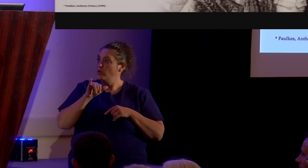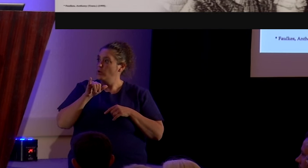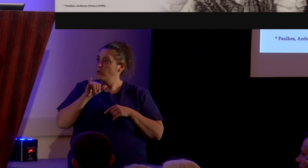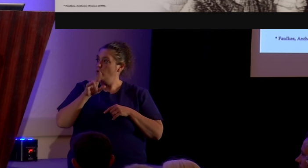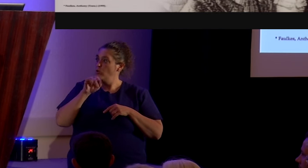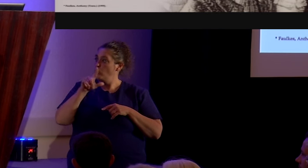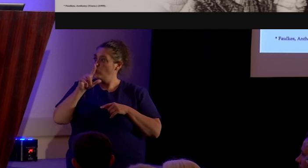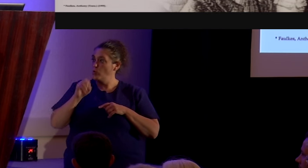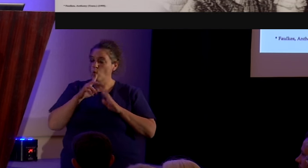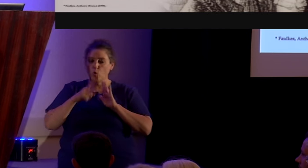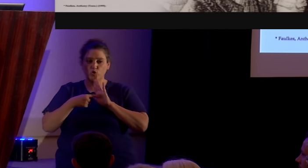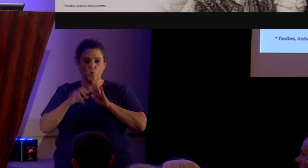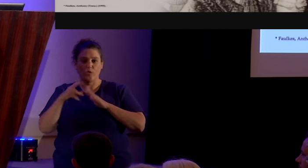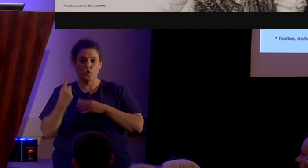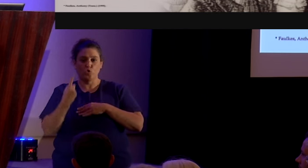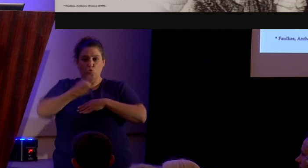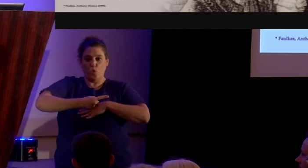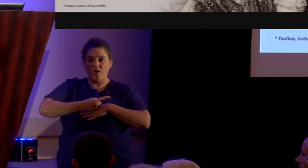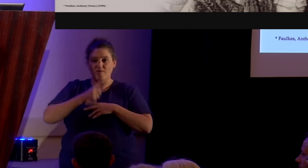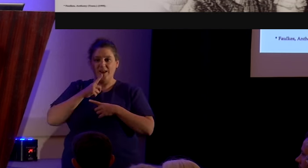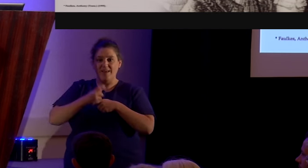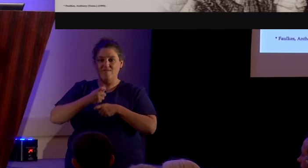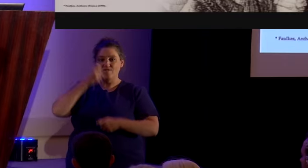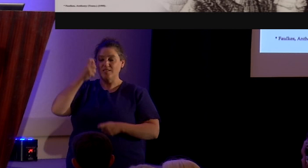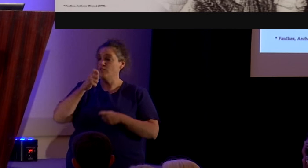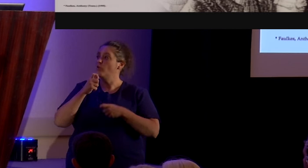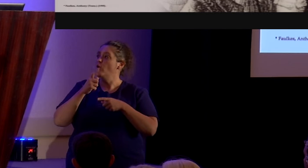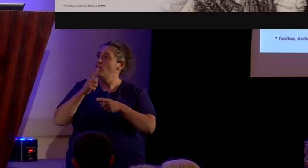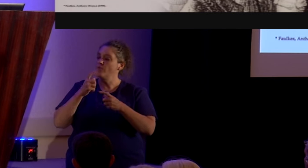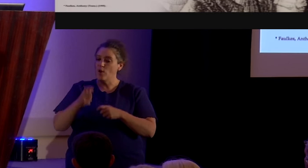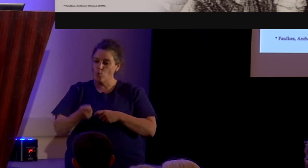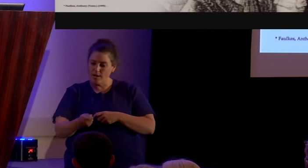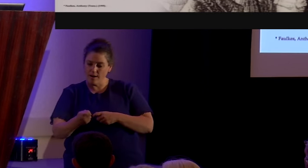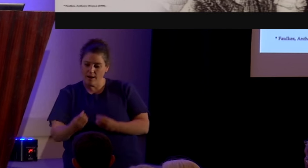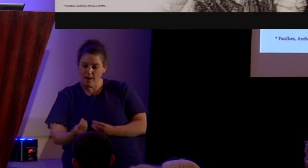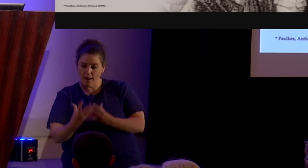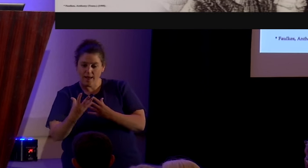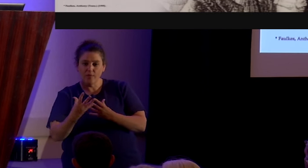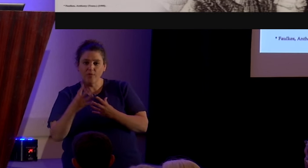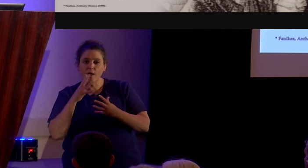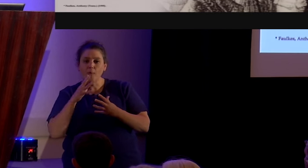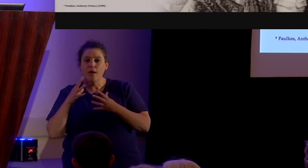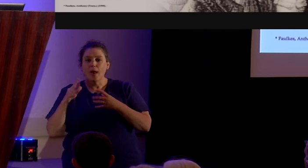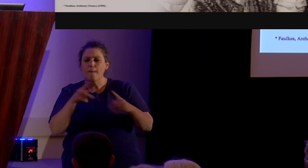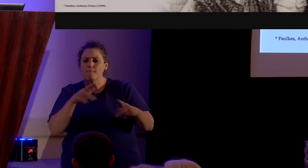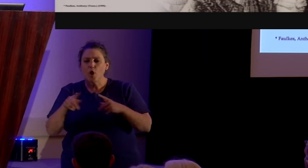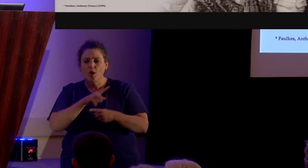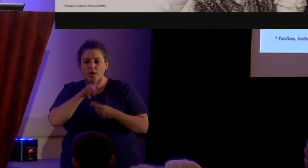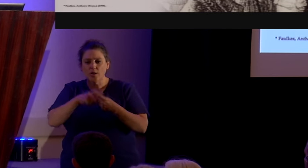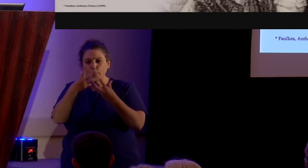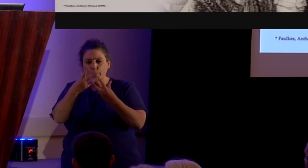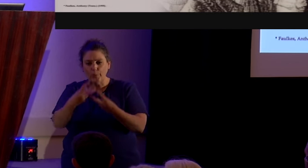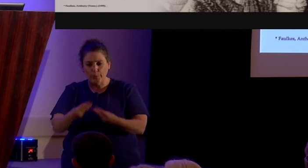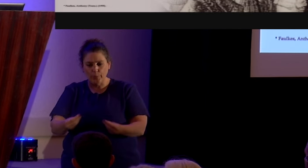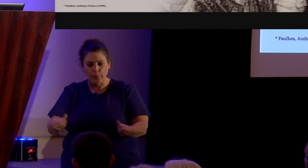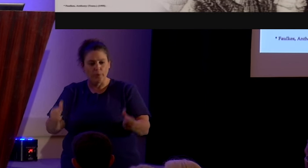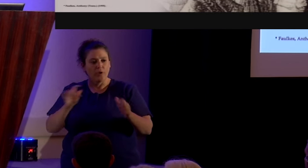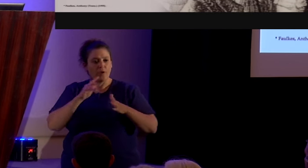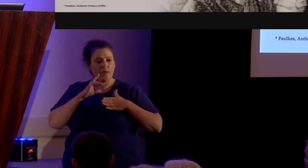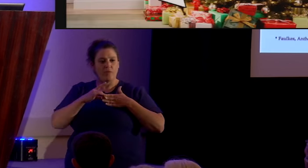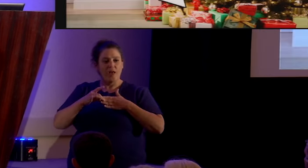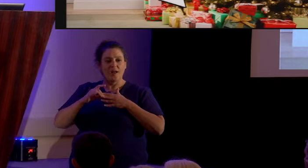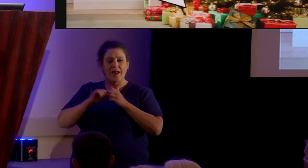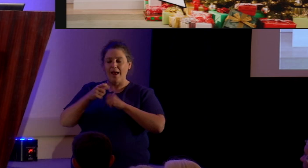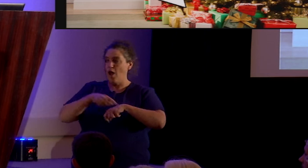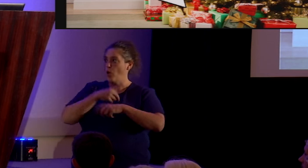indicating the 12-day festival of Yule. They'd light the Yule logs and they'd party until the last ember went out. And that guided how long the party was